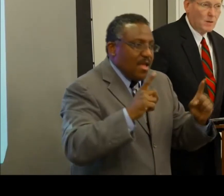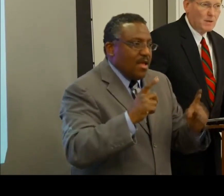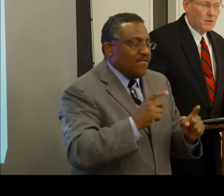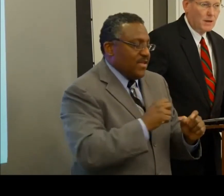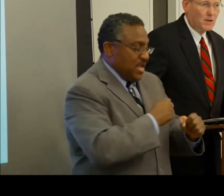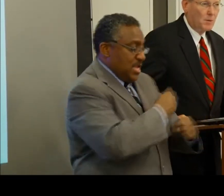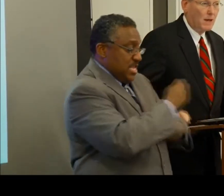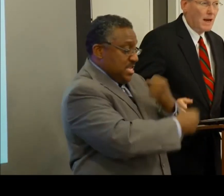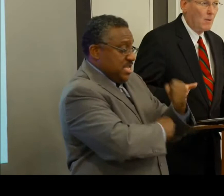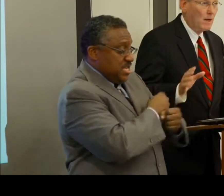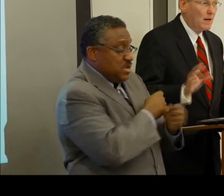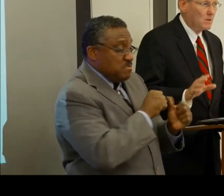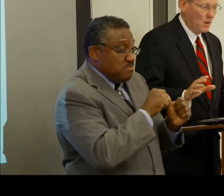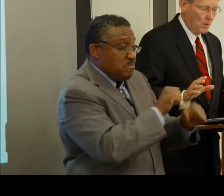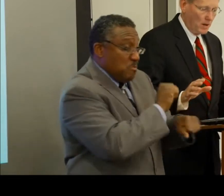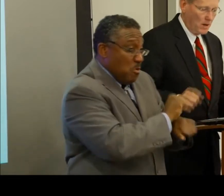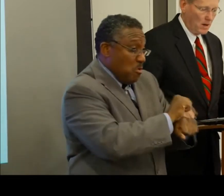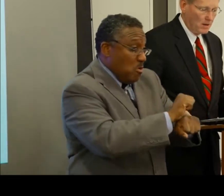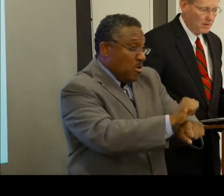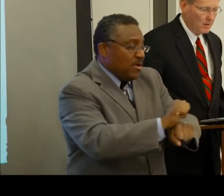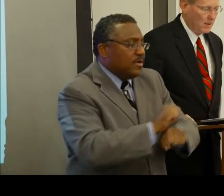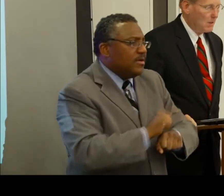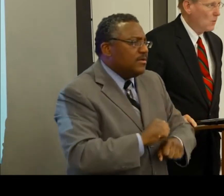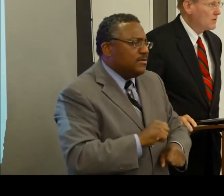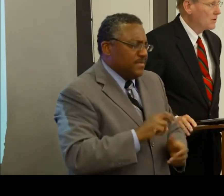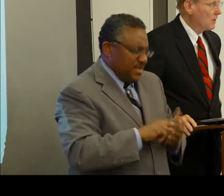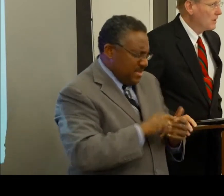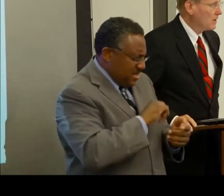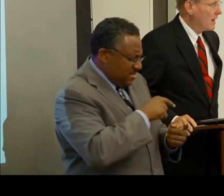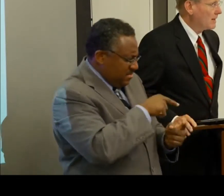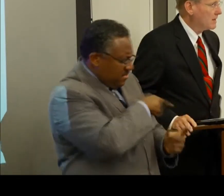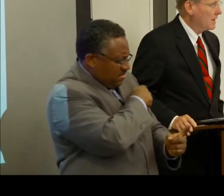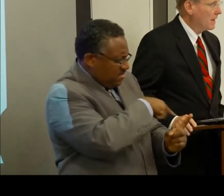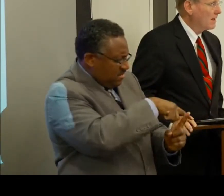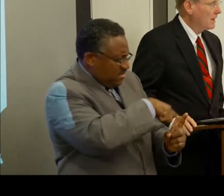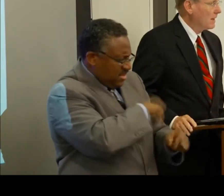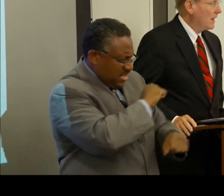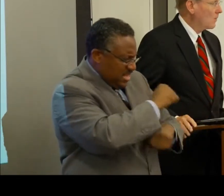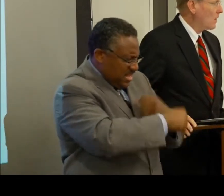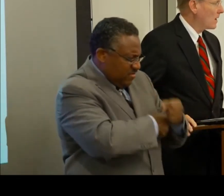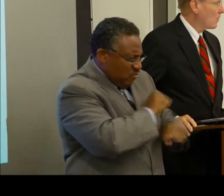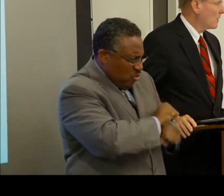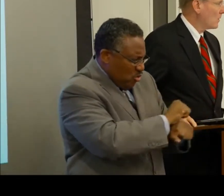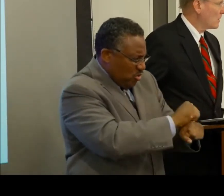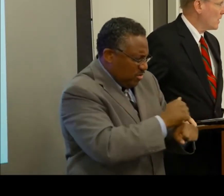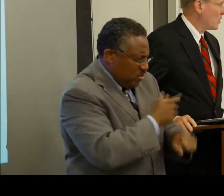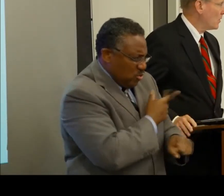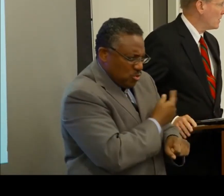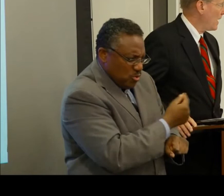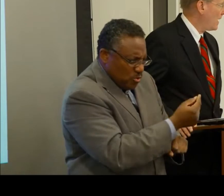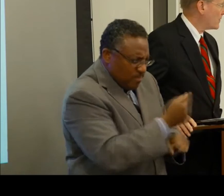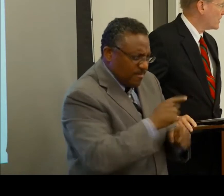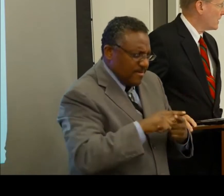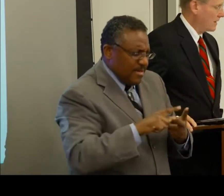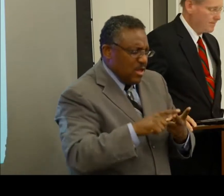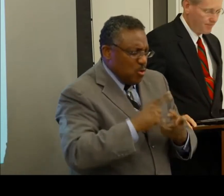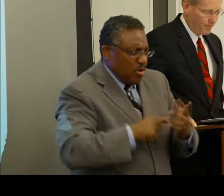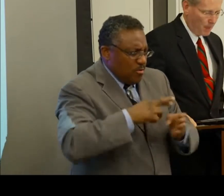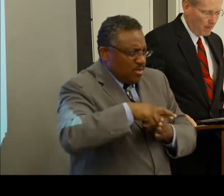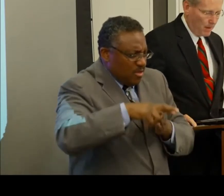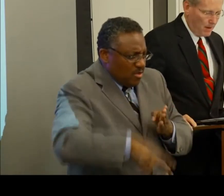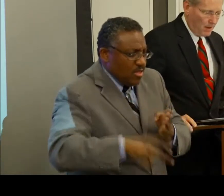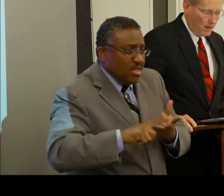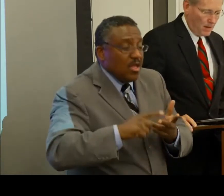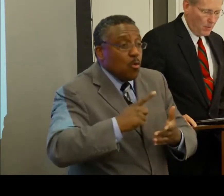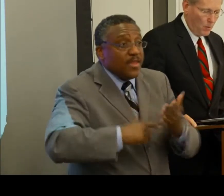And so I'm going to try to explain how we got to where we are, what you'll hear about today, and where we will go after today.